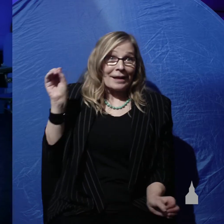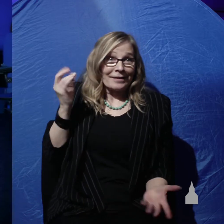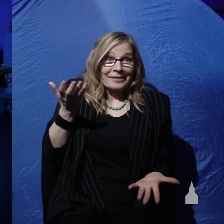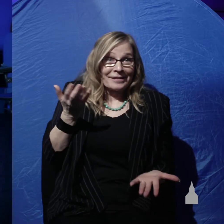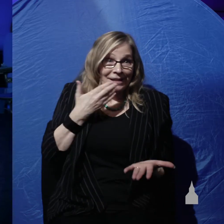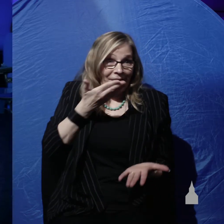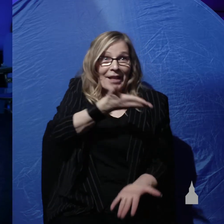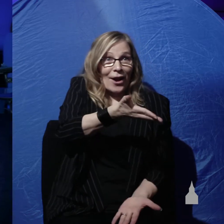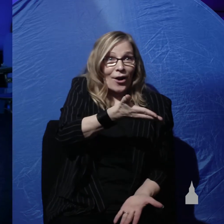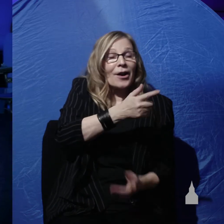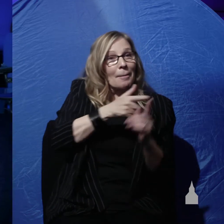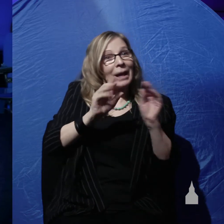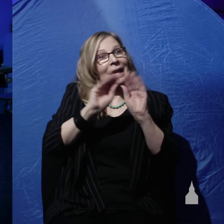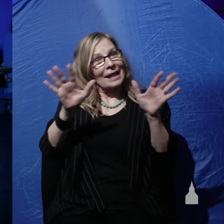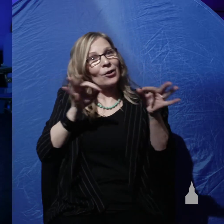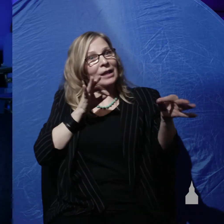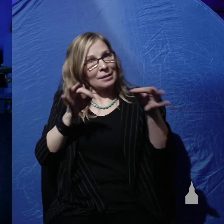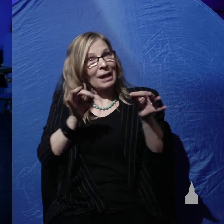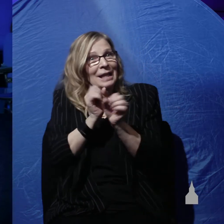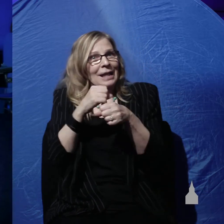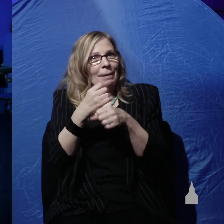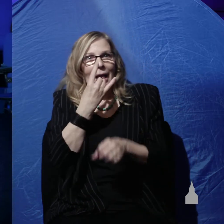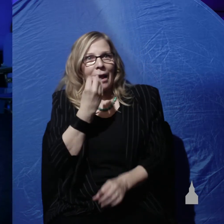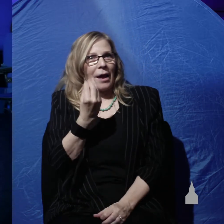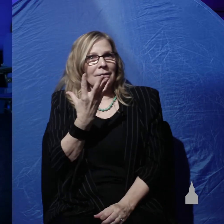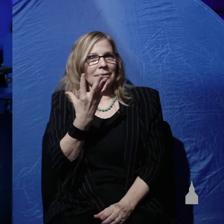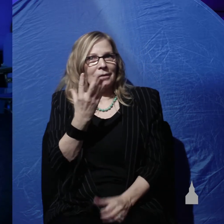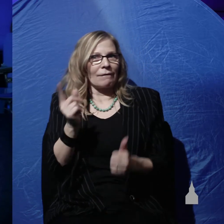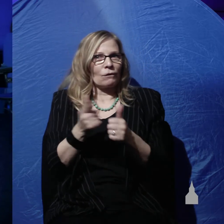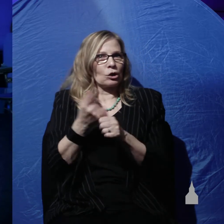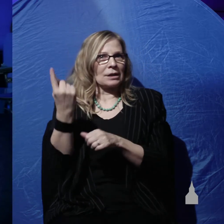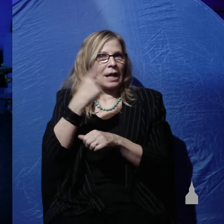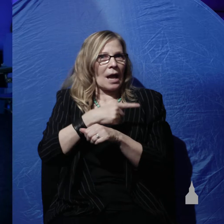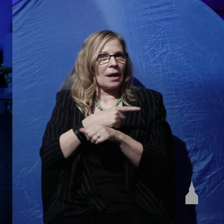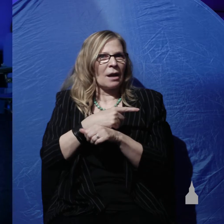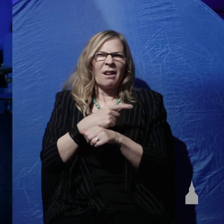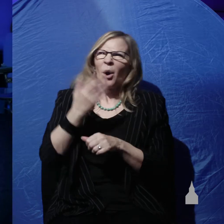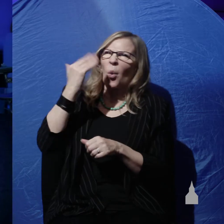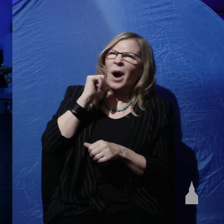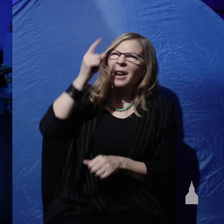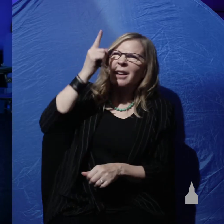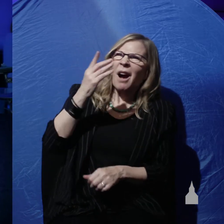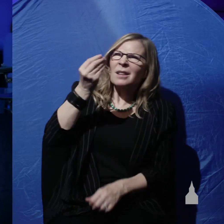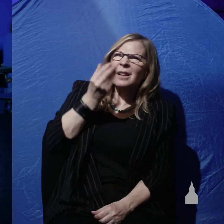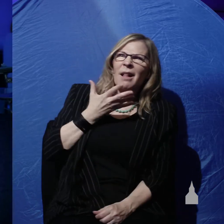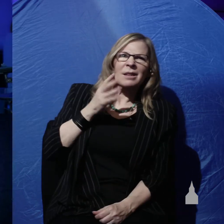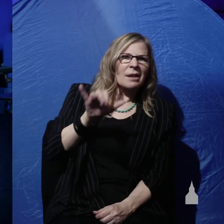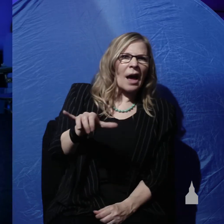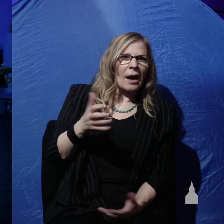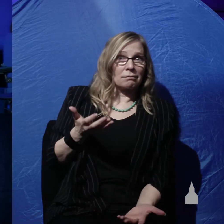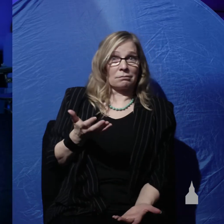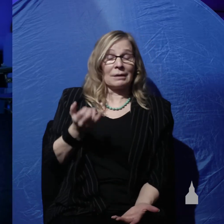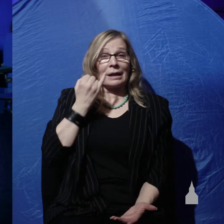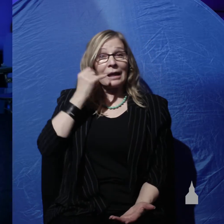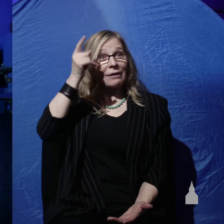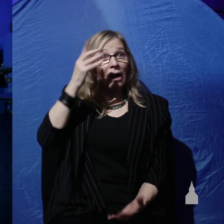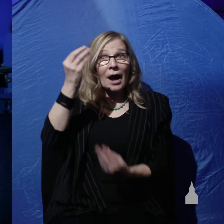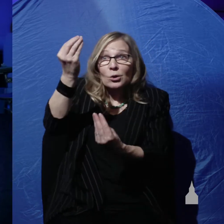but He clearly tells us He made the light on day one. Well, why didn't God tell us? Well, if God told us everything He